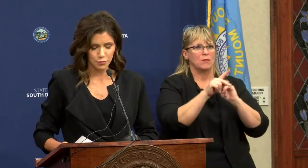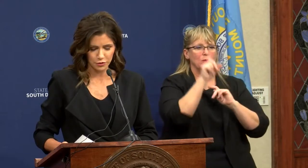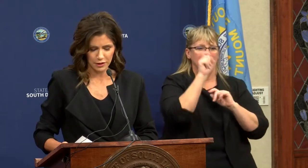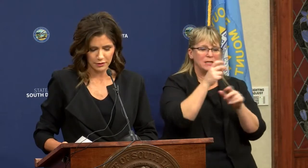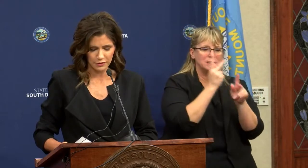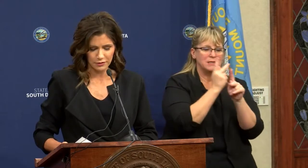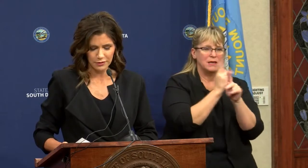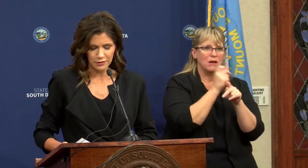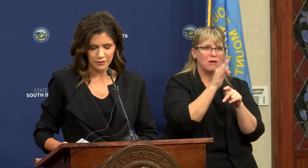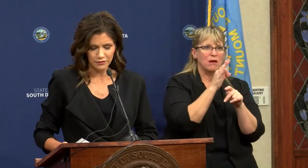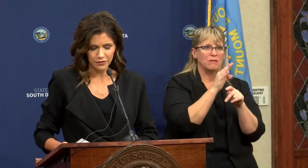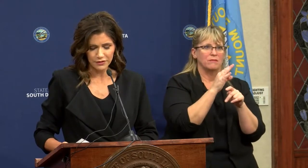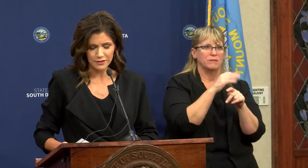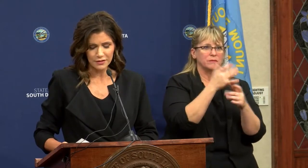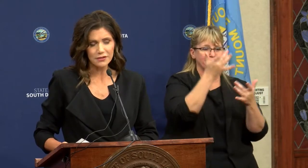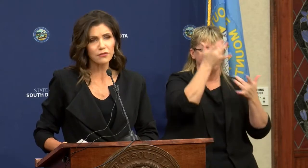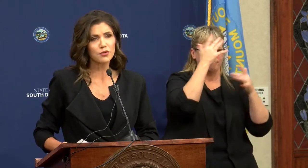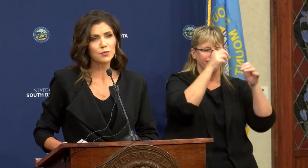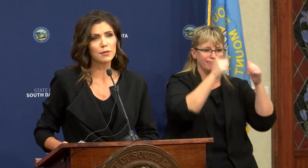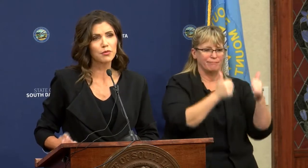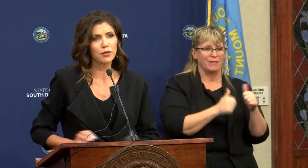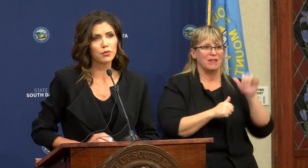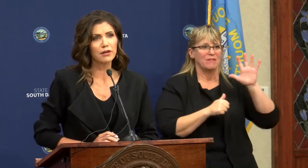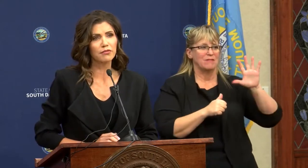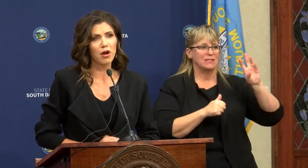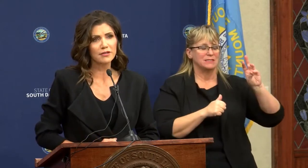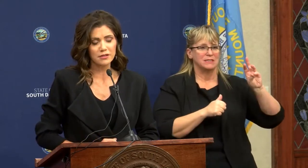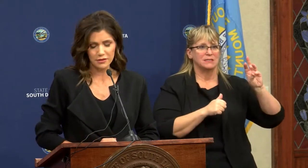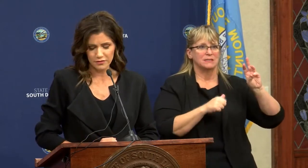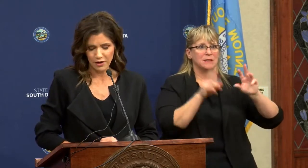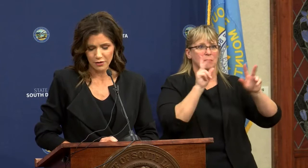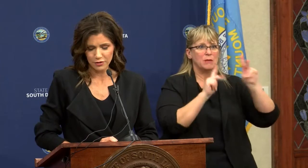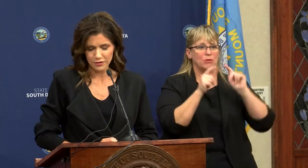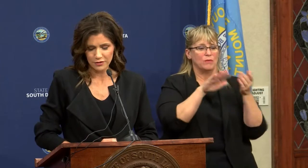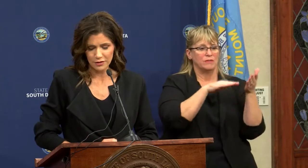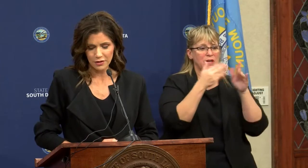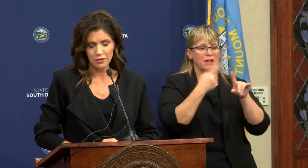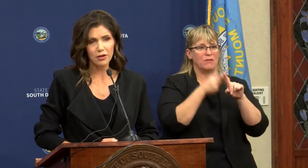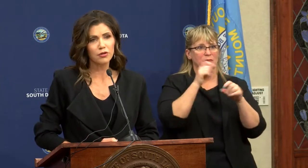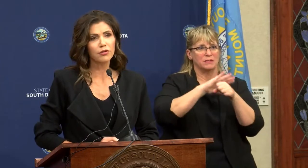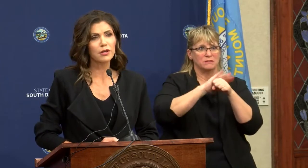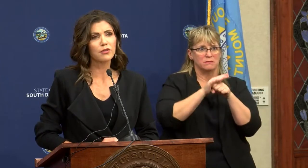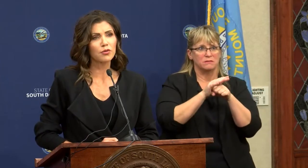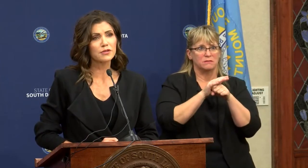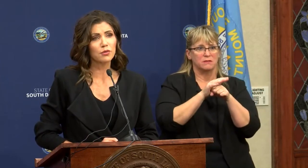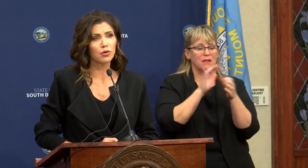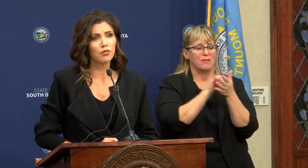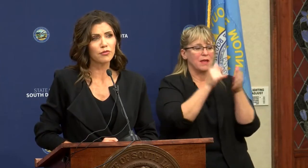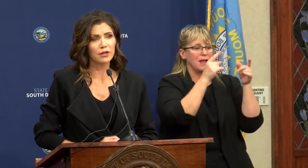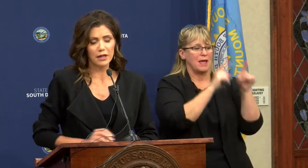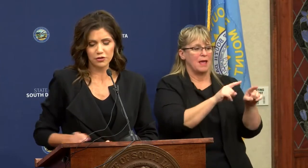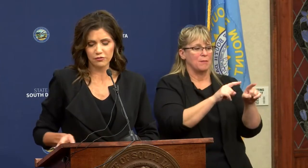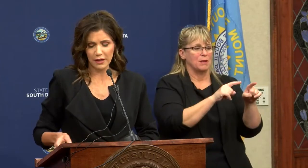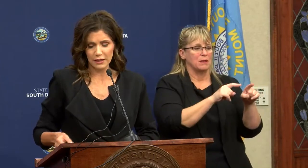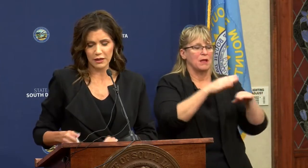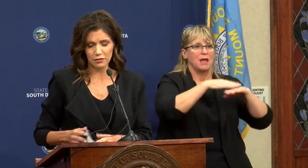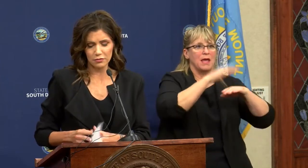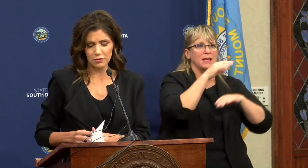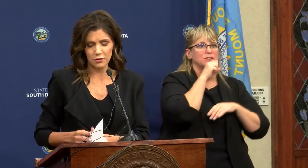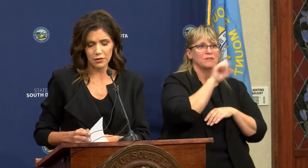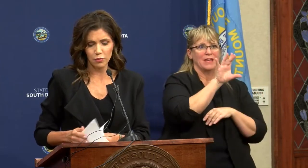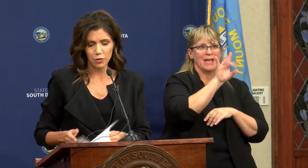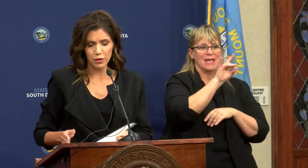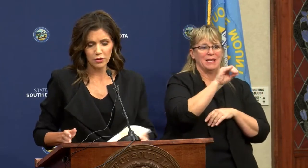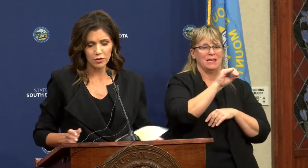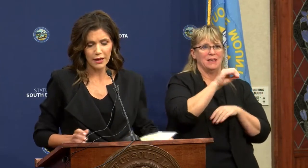have to protect. 56 of those people that we have lost to this virus occurred in those that were over the age of 80.